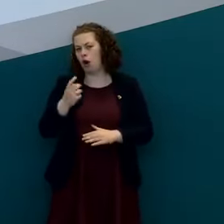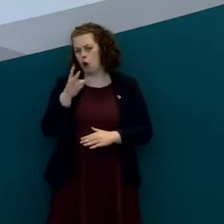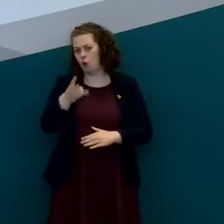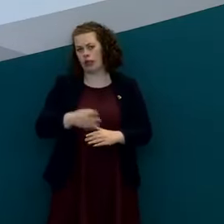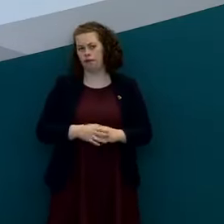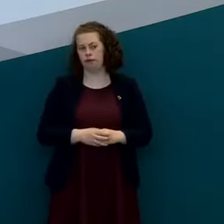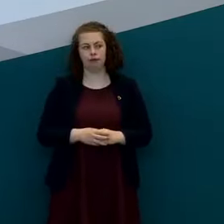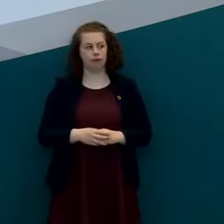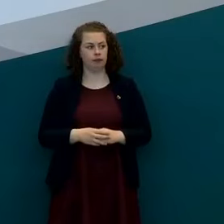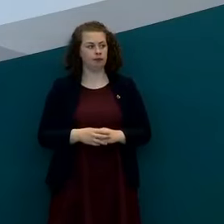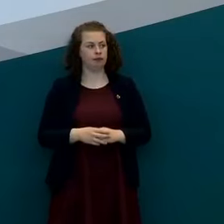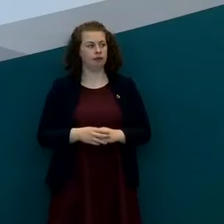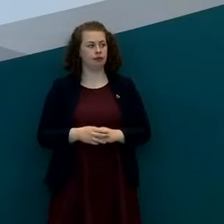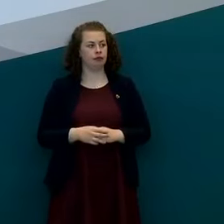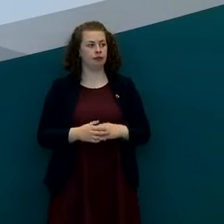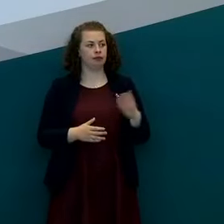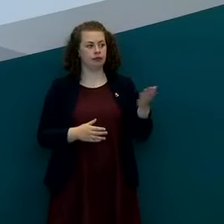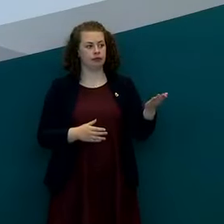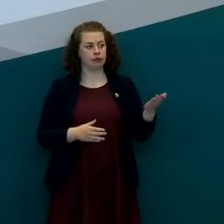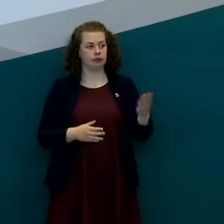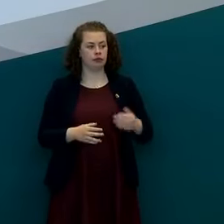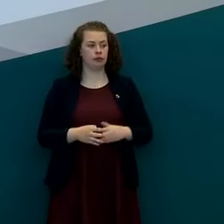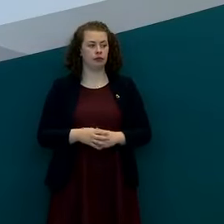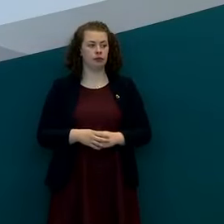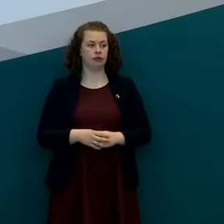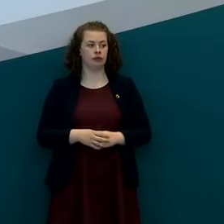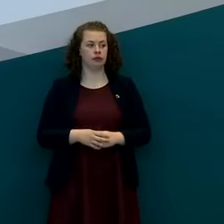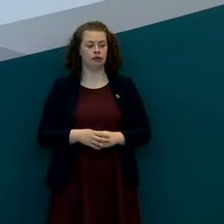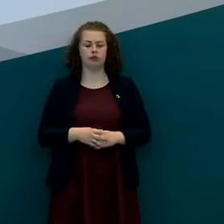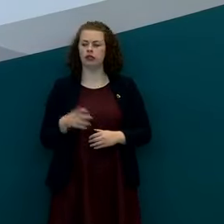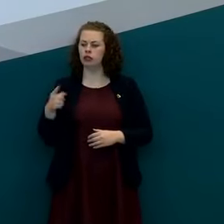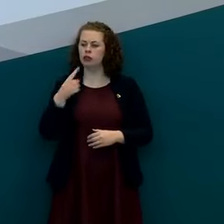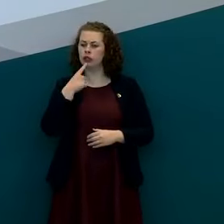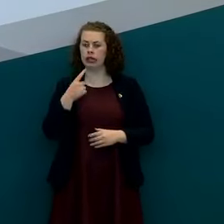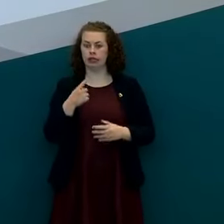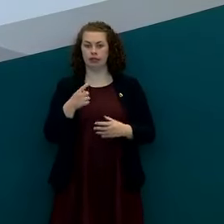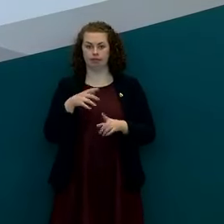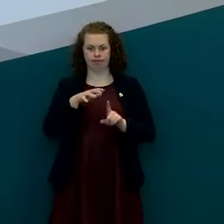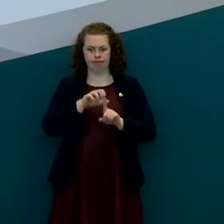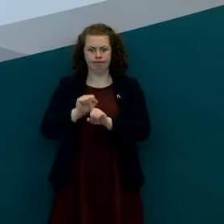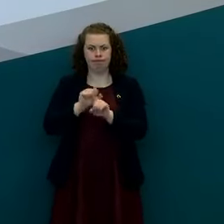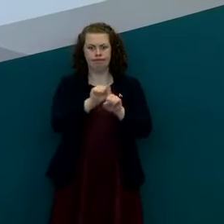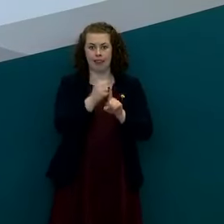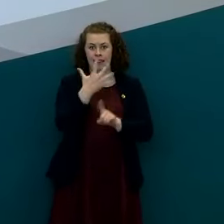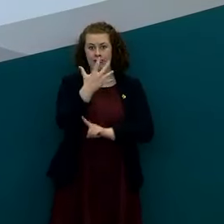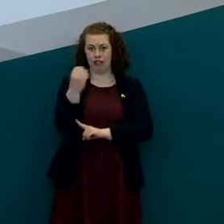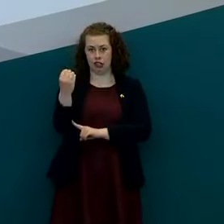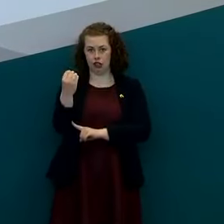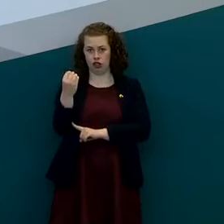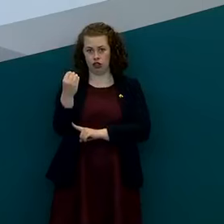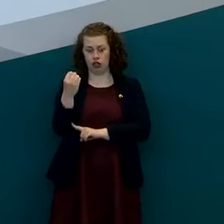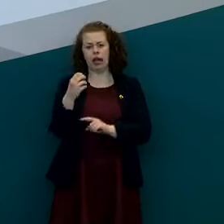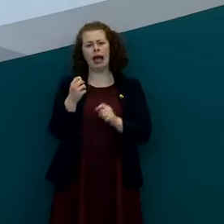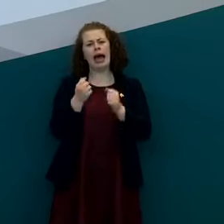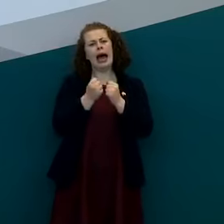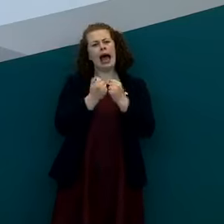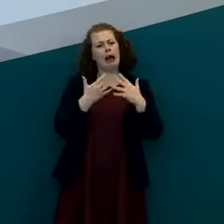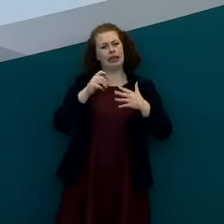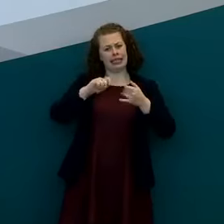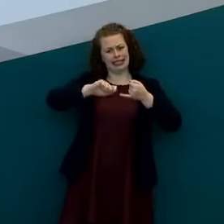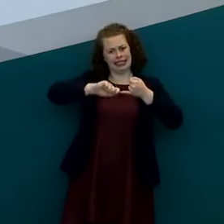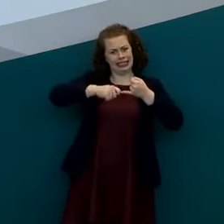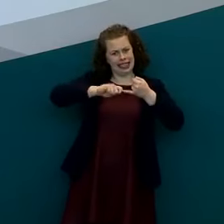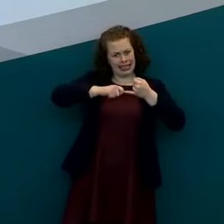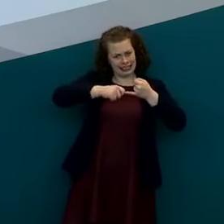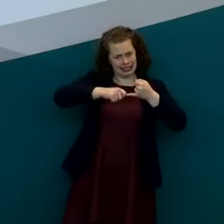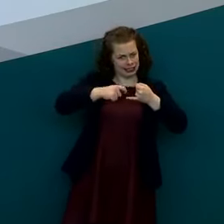so thank you um the 500 confirmed cases today how many tests did that result from is